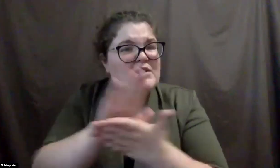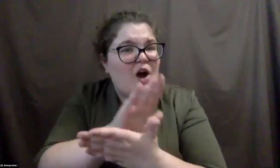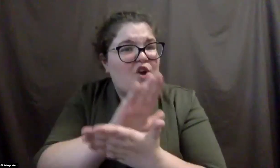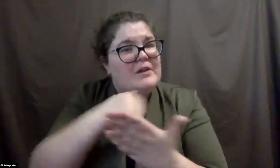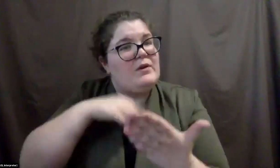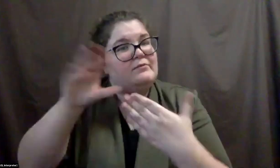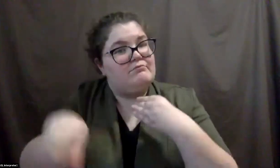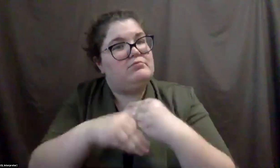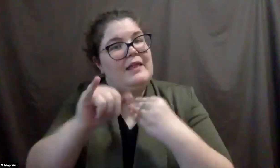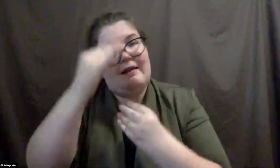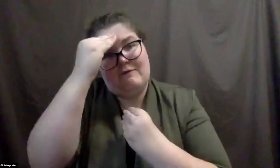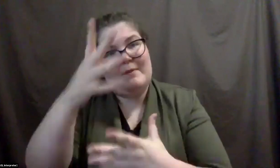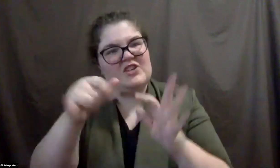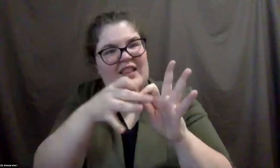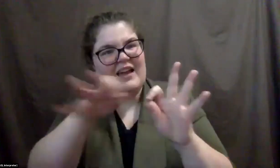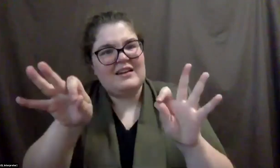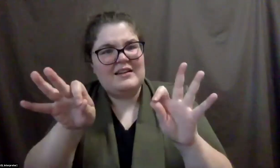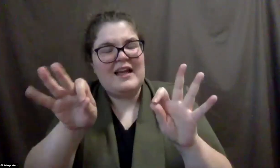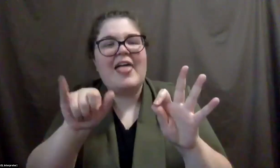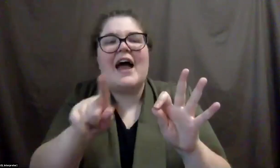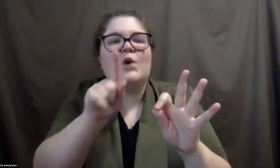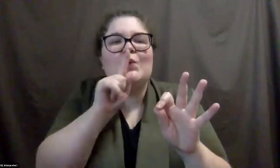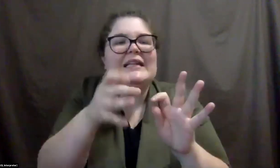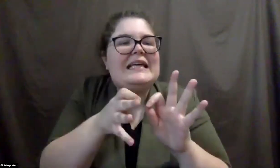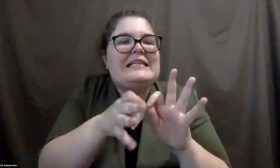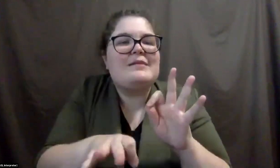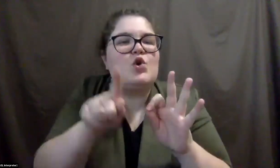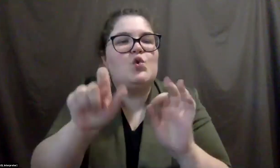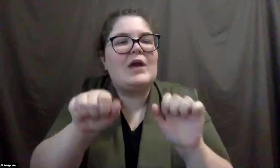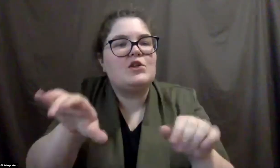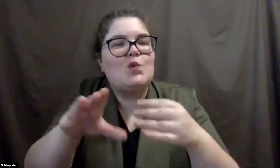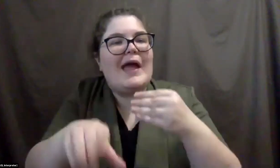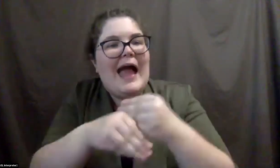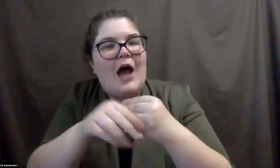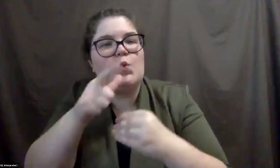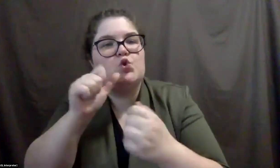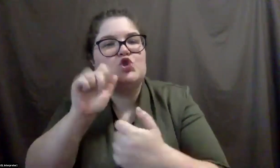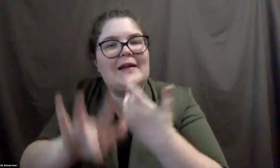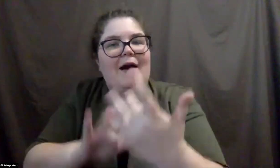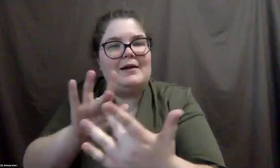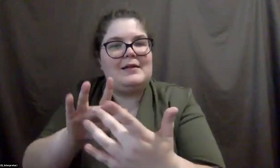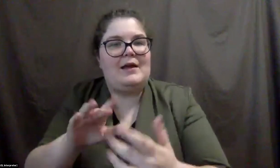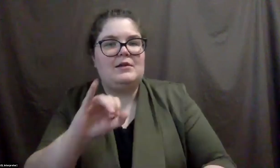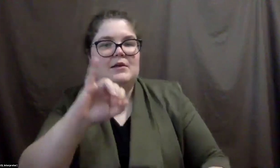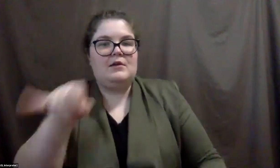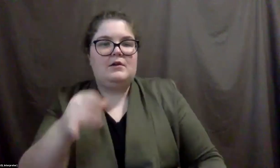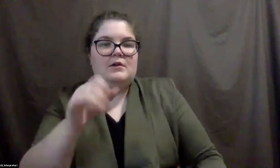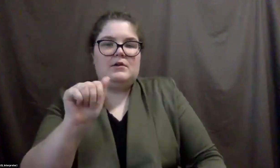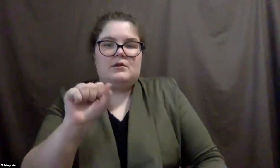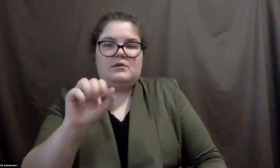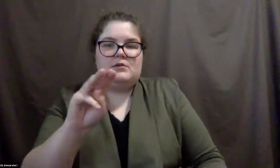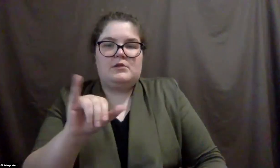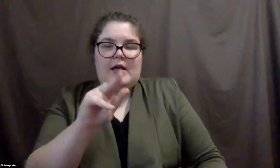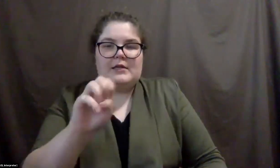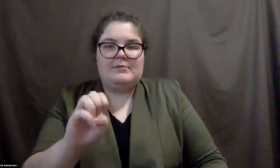us. And I think those little things you can start to do, I, Jasmine's on this call. She knows she's our